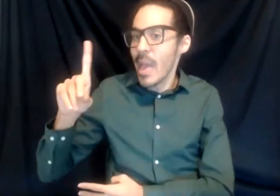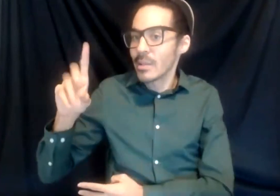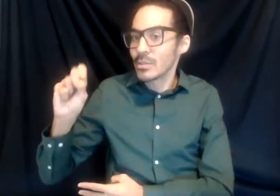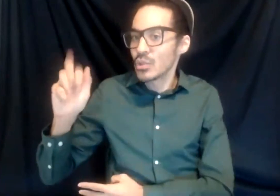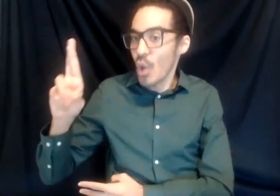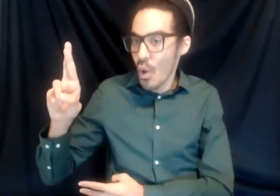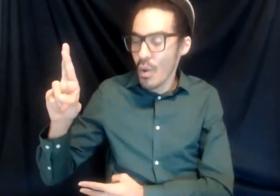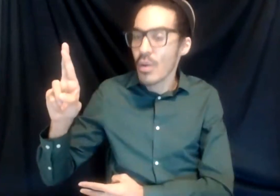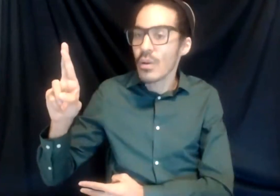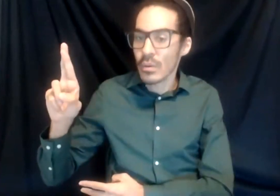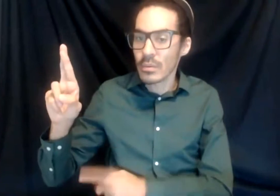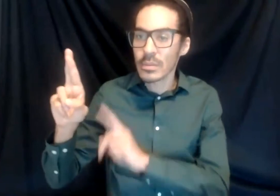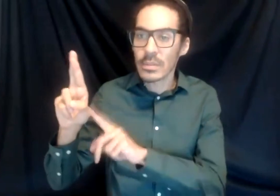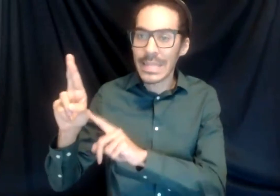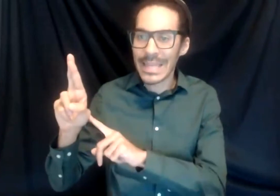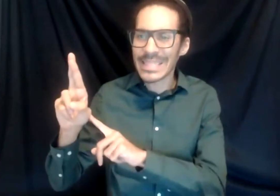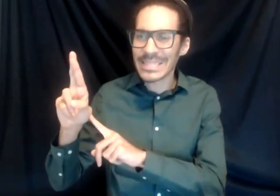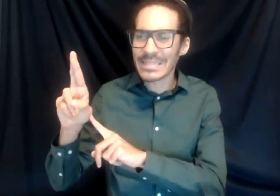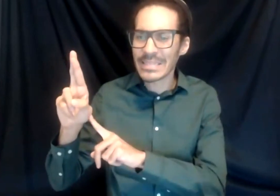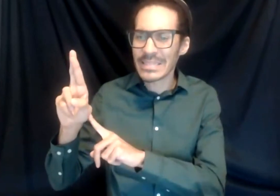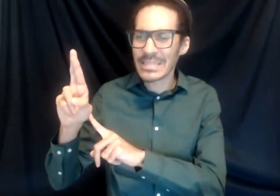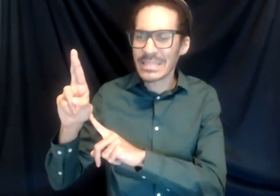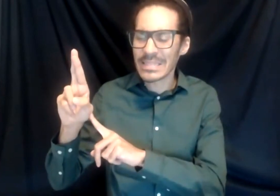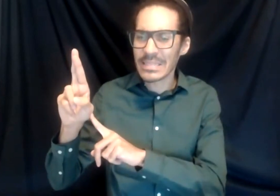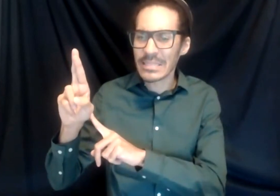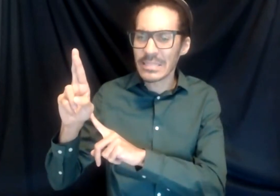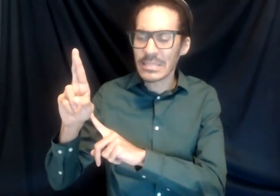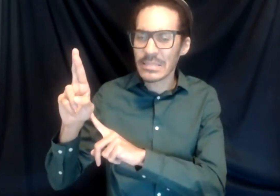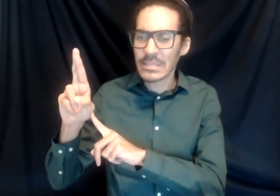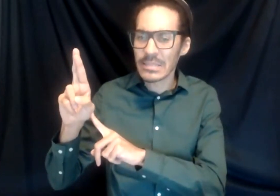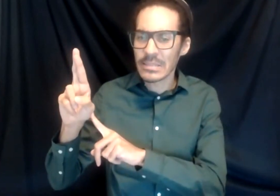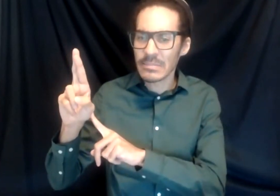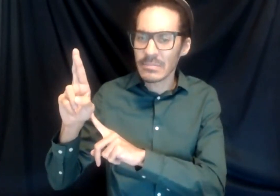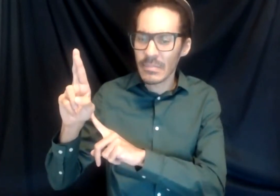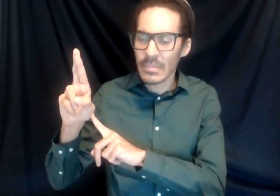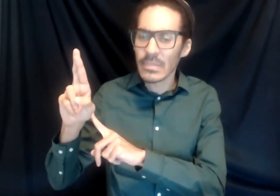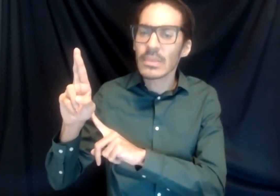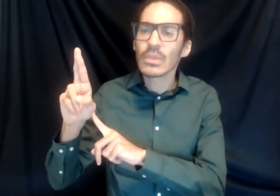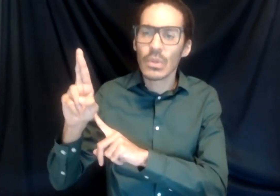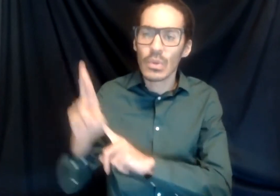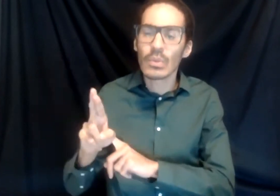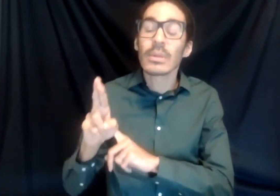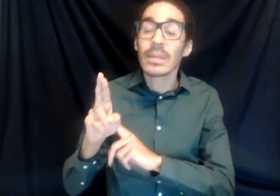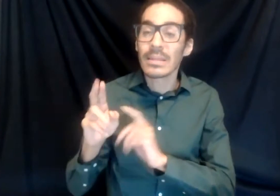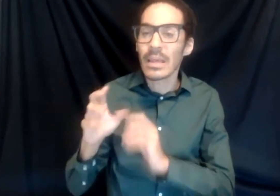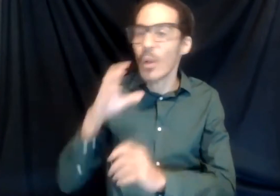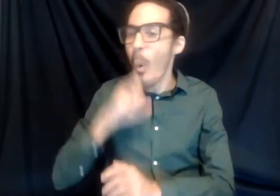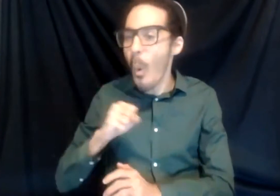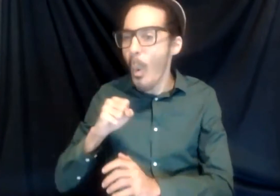it's the extent of where it's clash between what the younger generation think versus the older generation think, and it's a very good